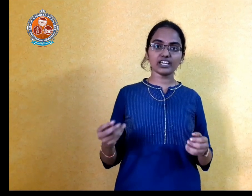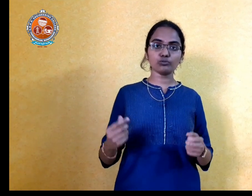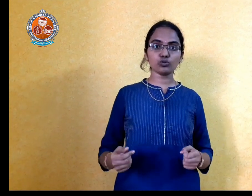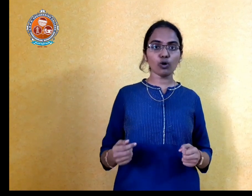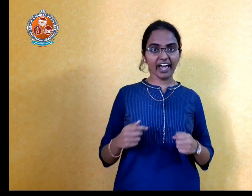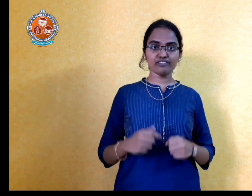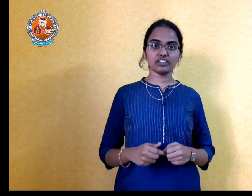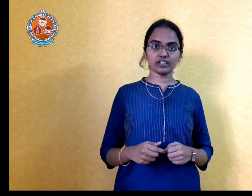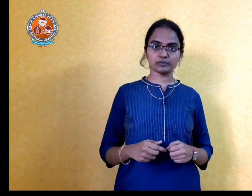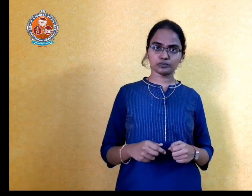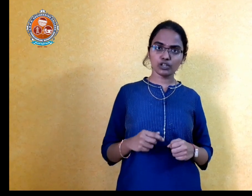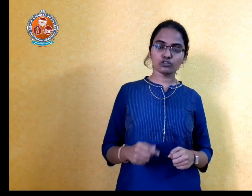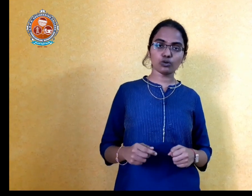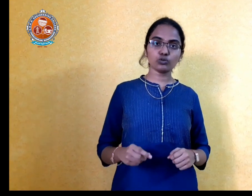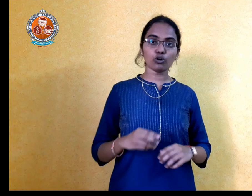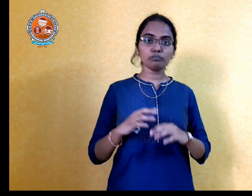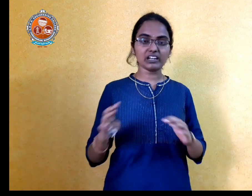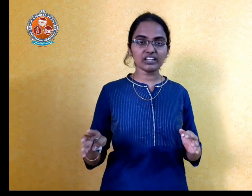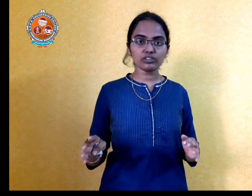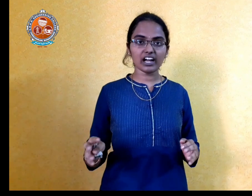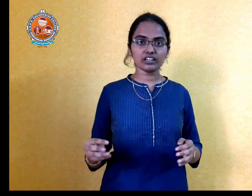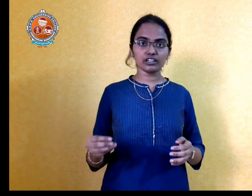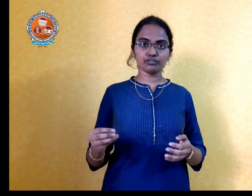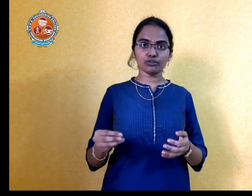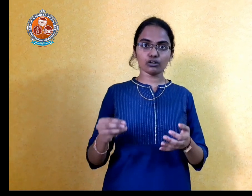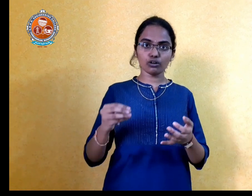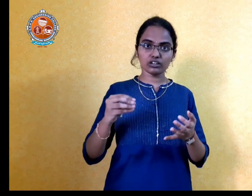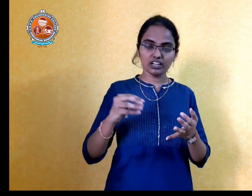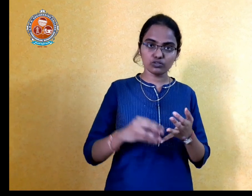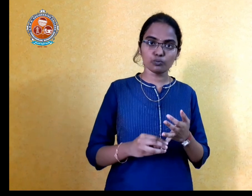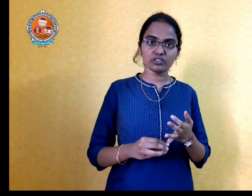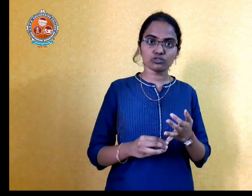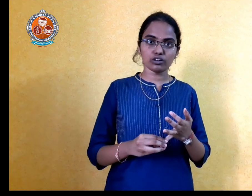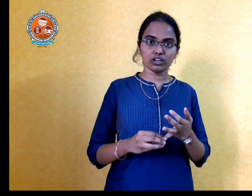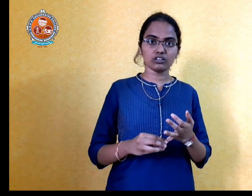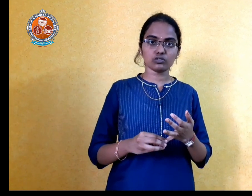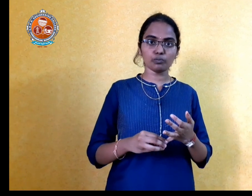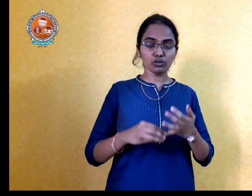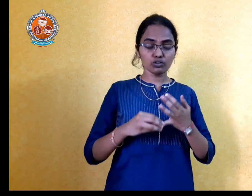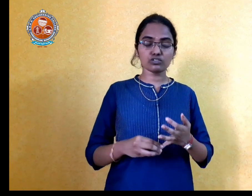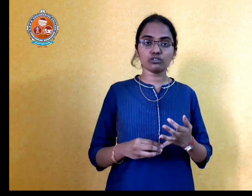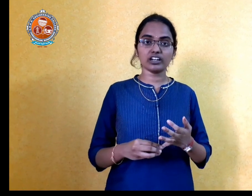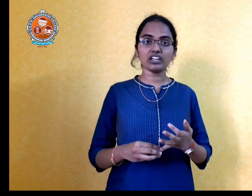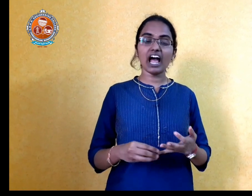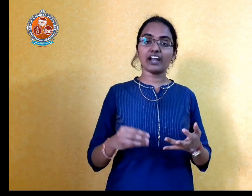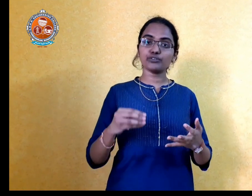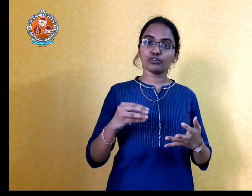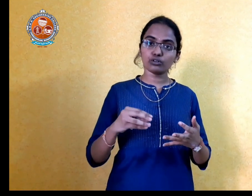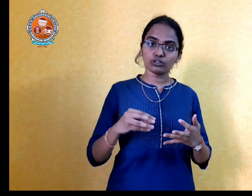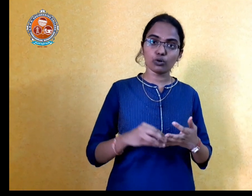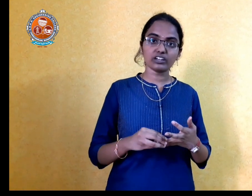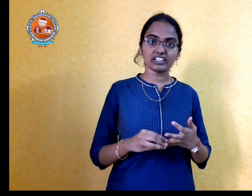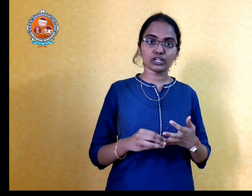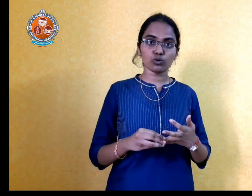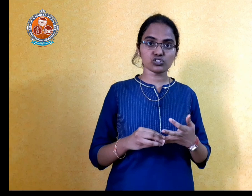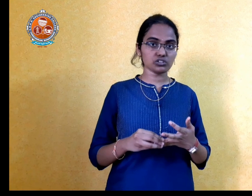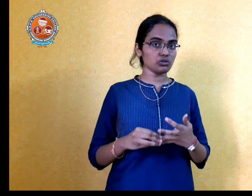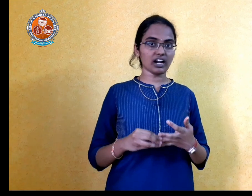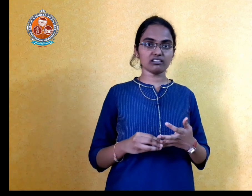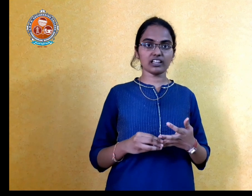came to know everything. So, don't believe that if you are not a super, super good student and if you don't take the coaching, you can't try